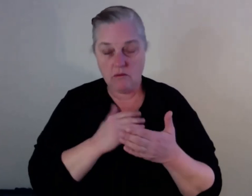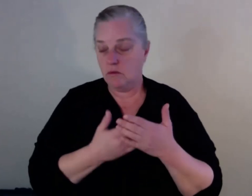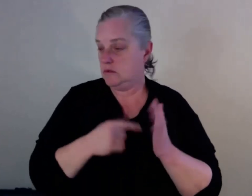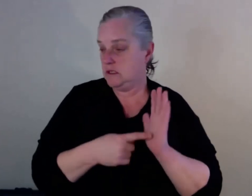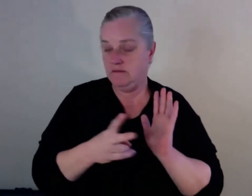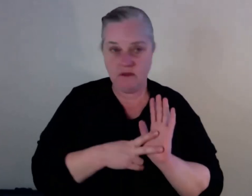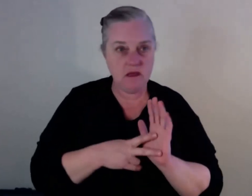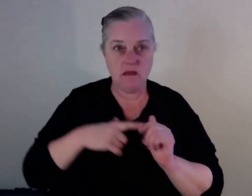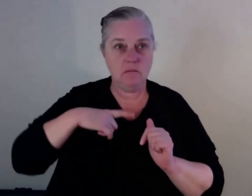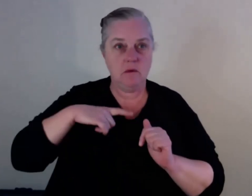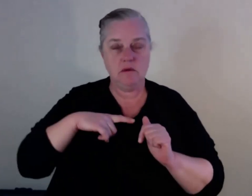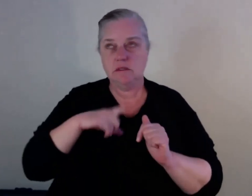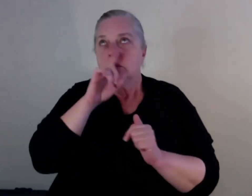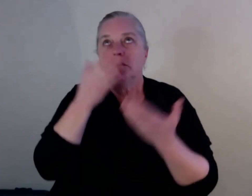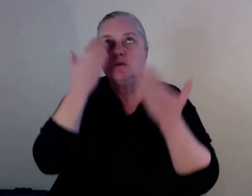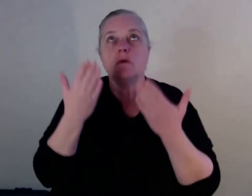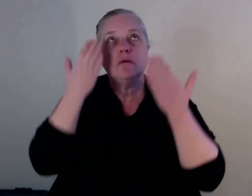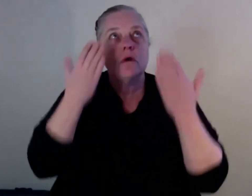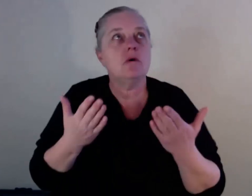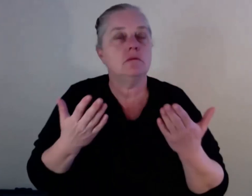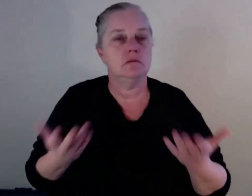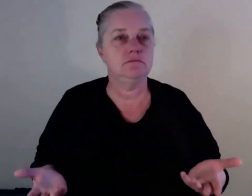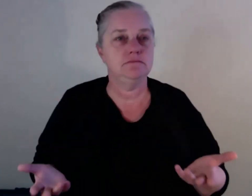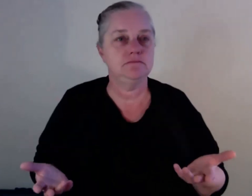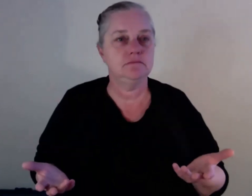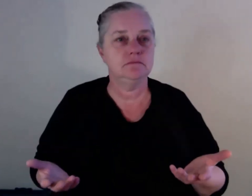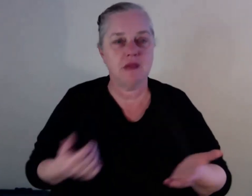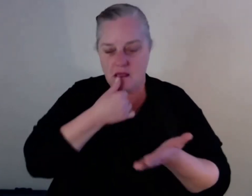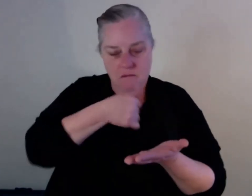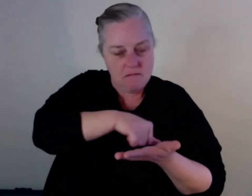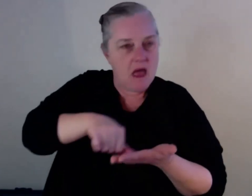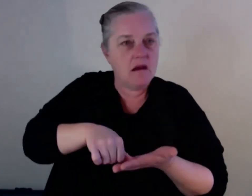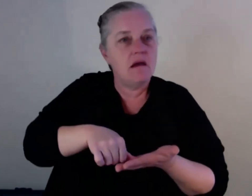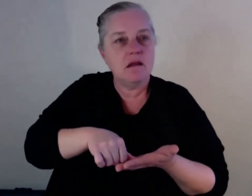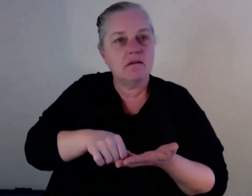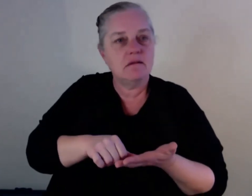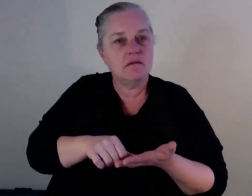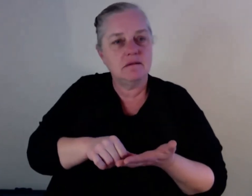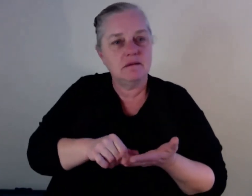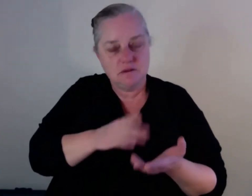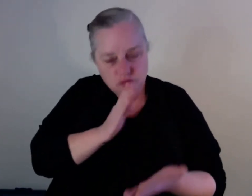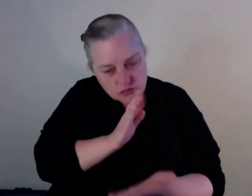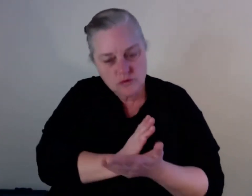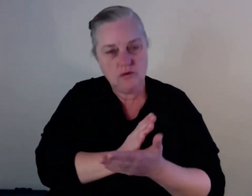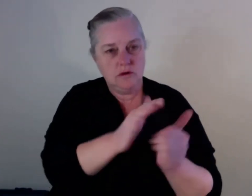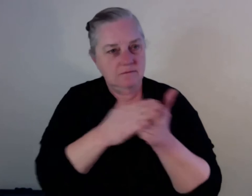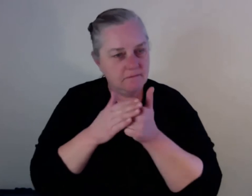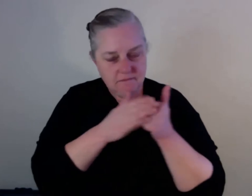sticky tape. That's masking tape, your problems. But how are going to find permanent solution to fix up the